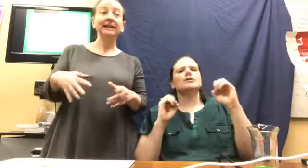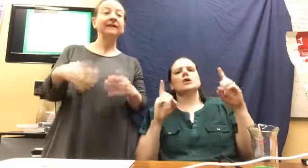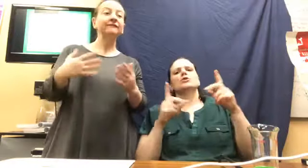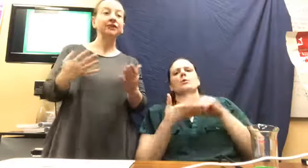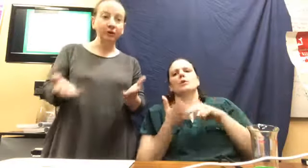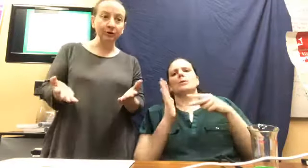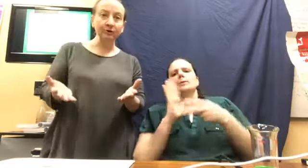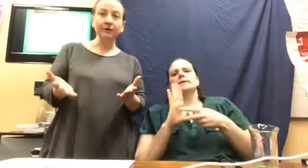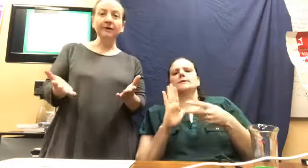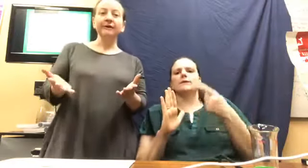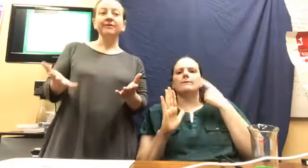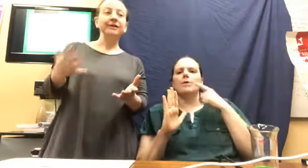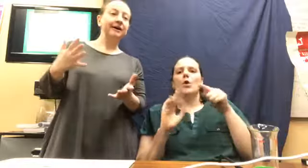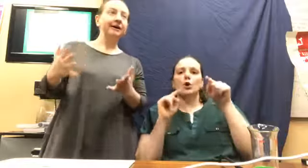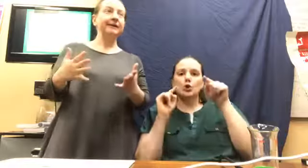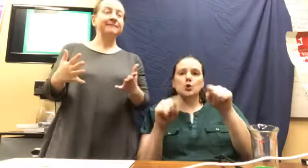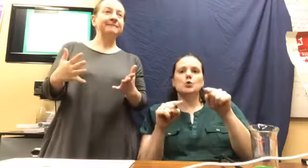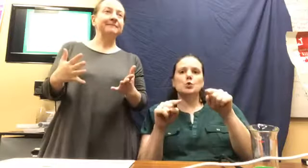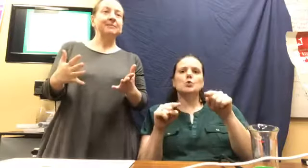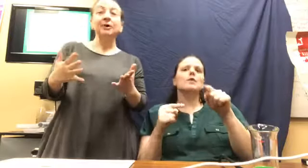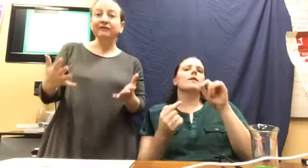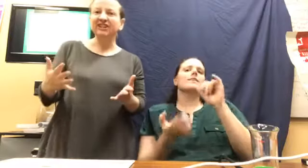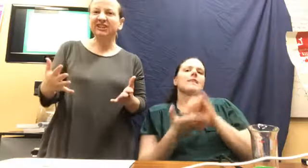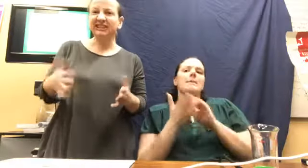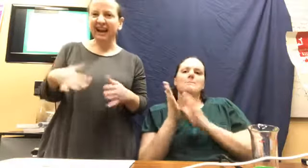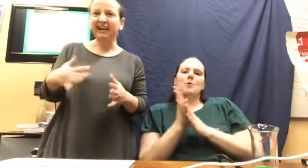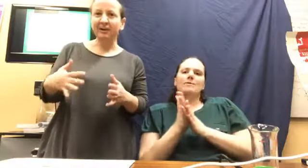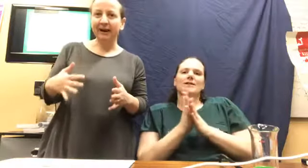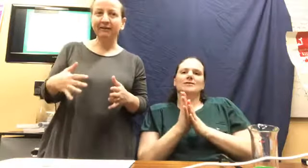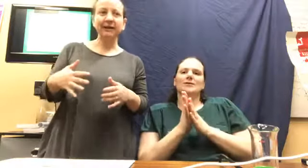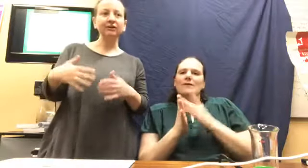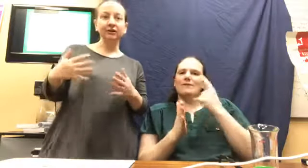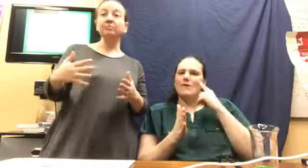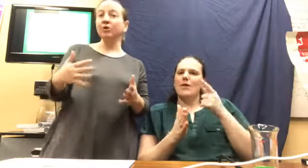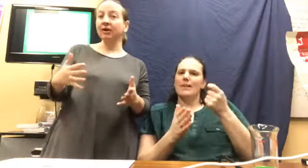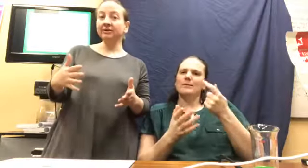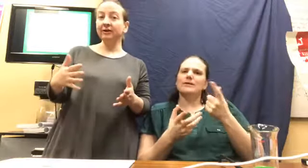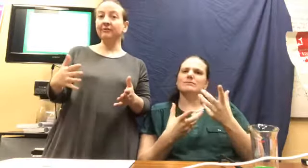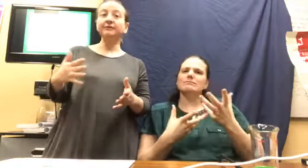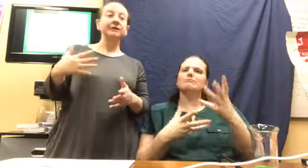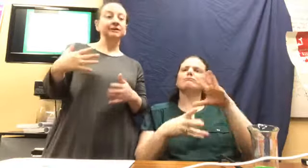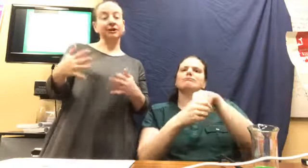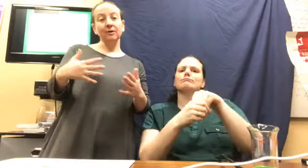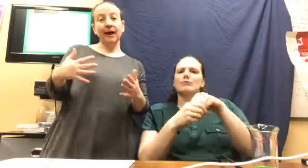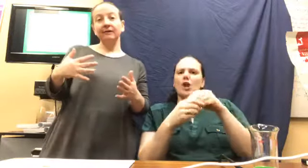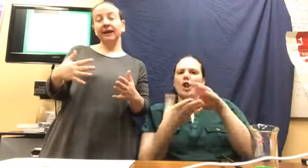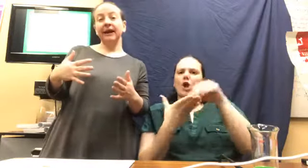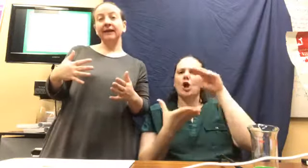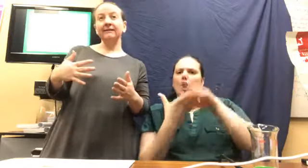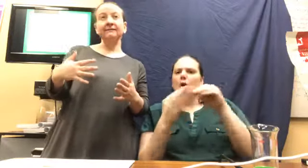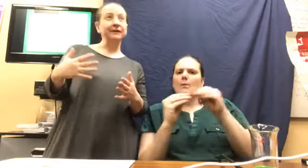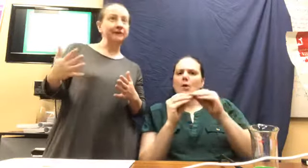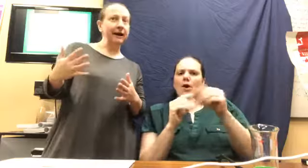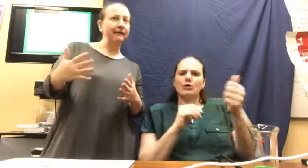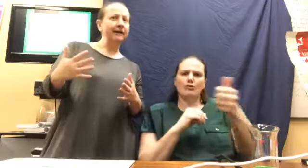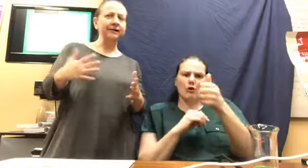give you the motivation to kind of go out and learn more on your own, to go out and figure out other